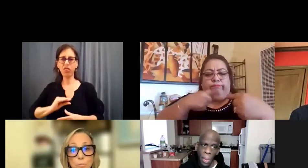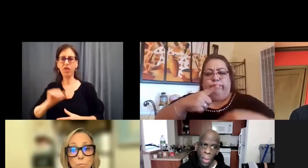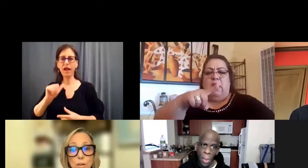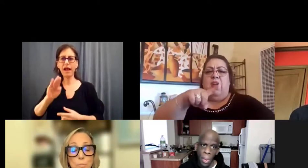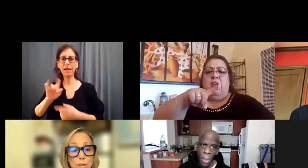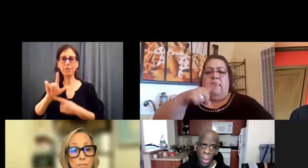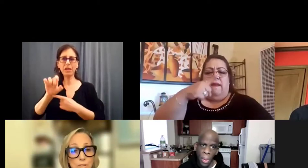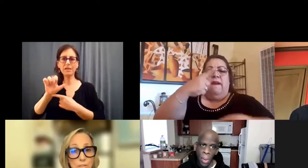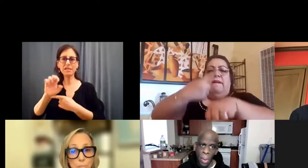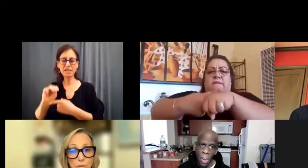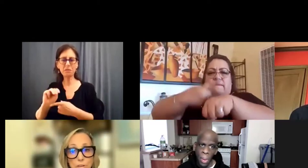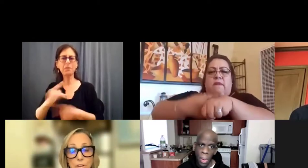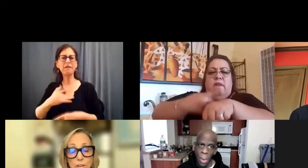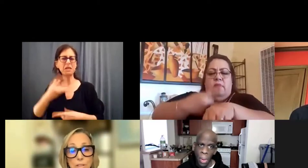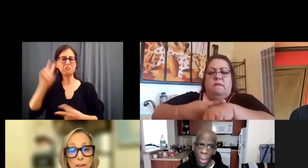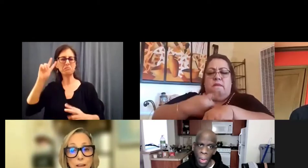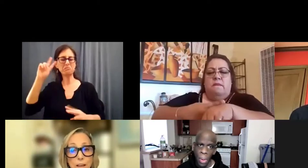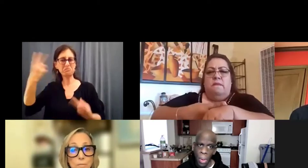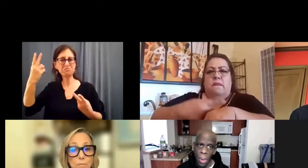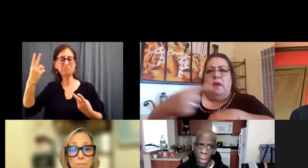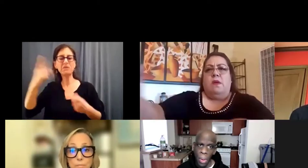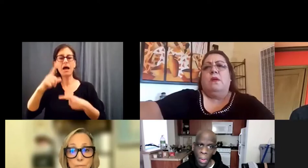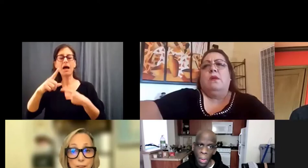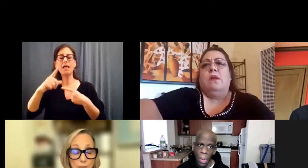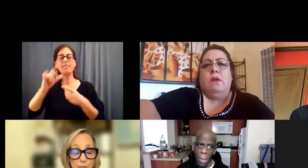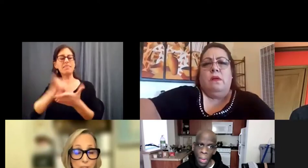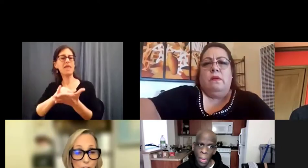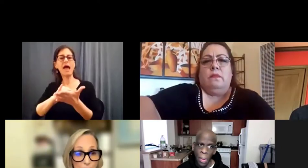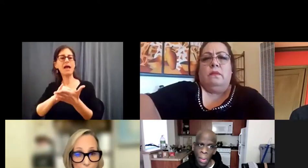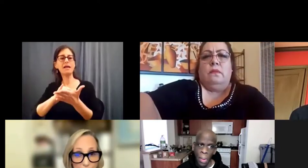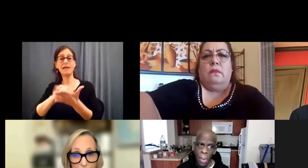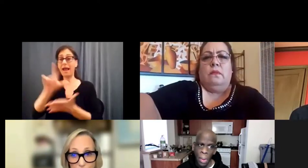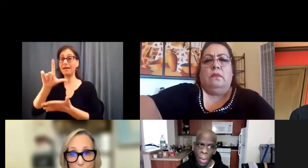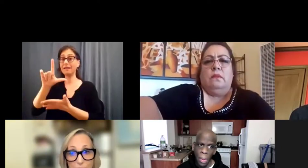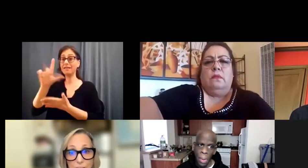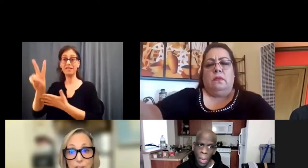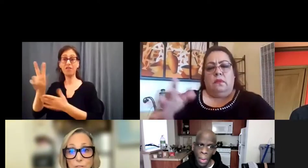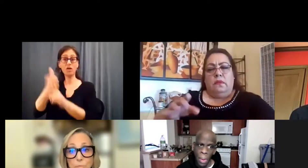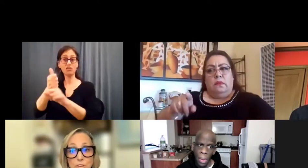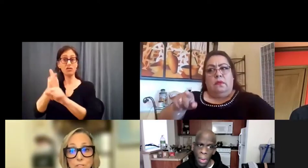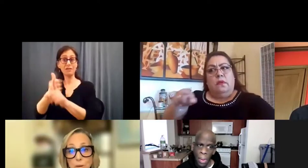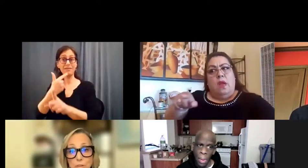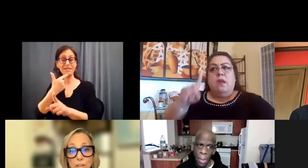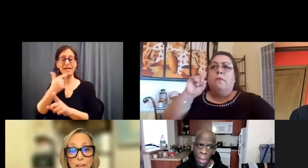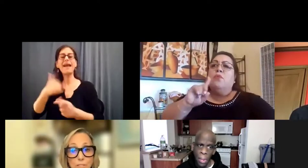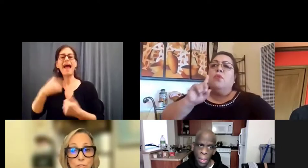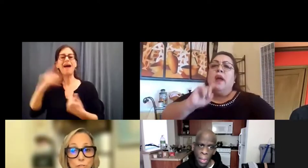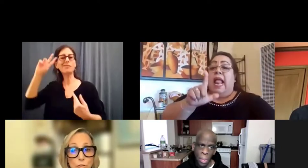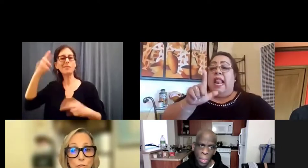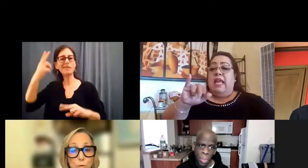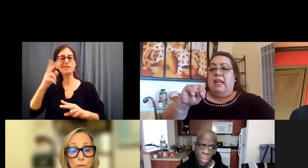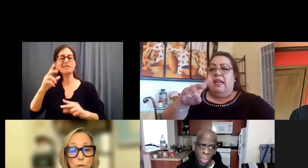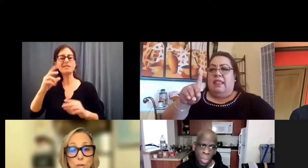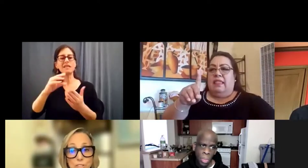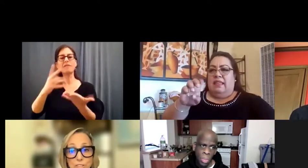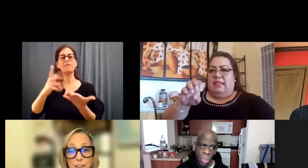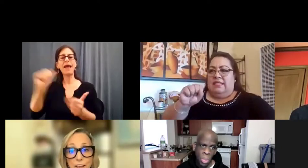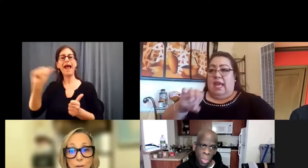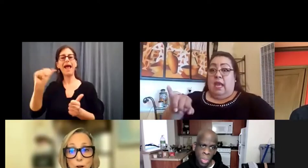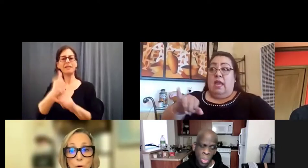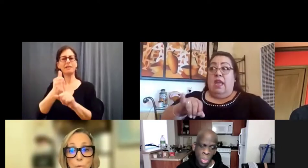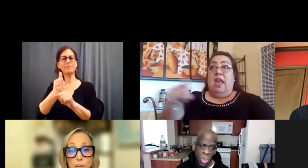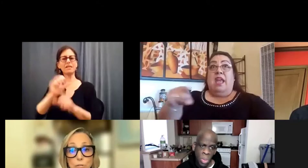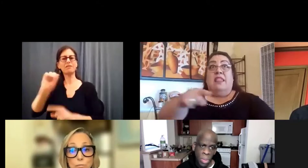this real misconception that, and Lindsay Vaughn said this, there's a misconception that athletes are super humans.